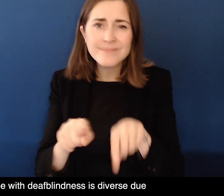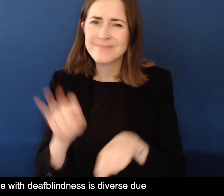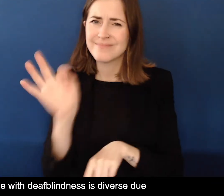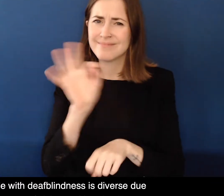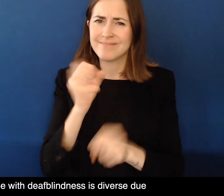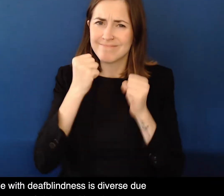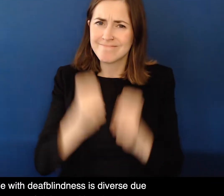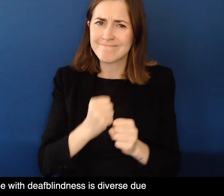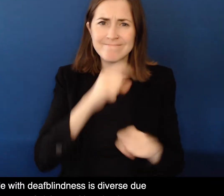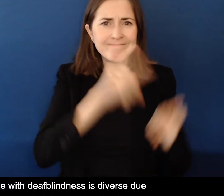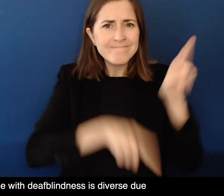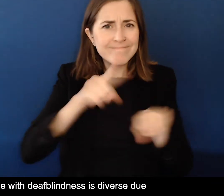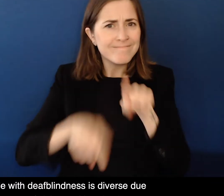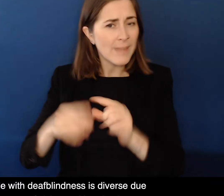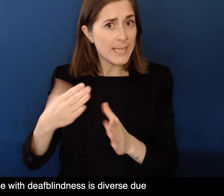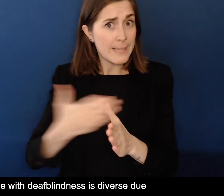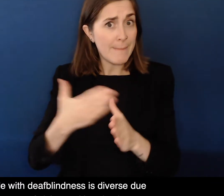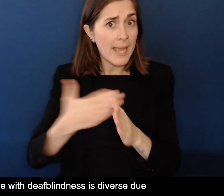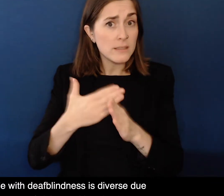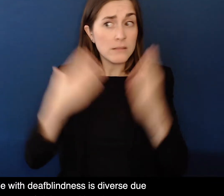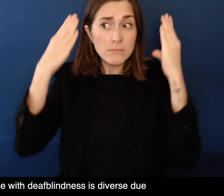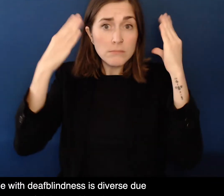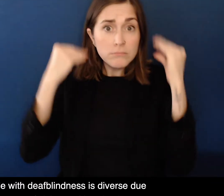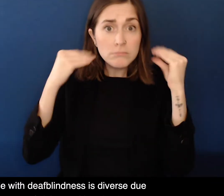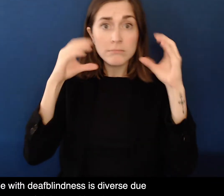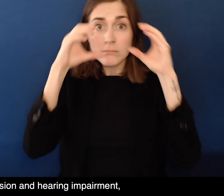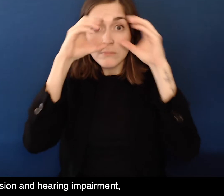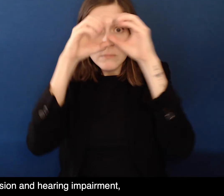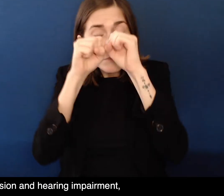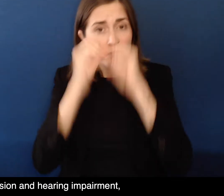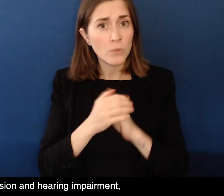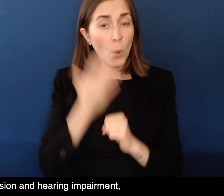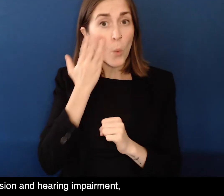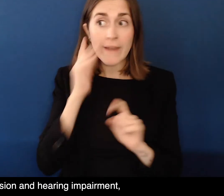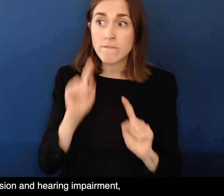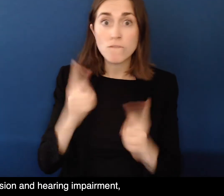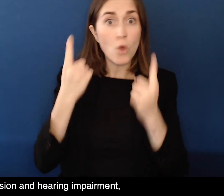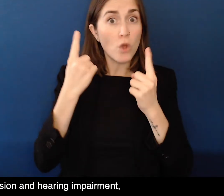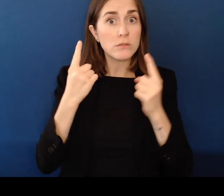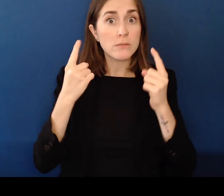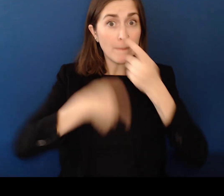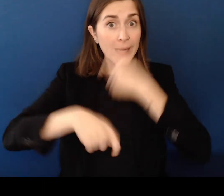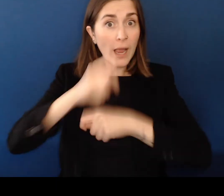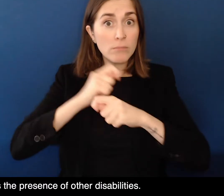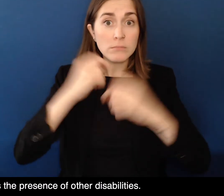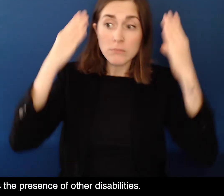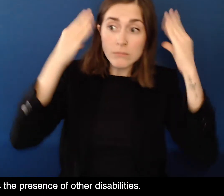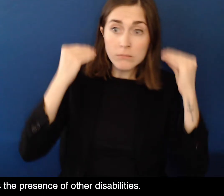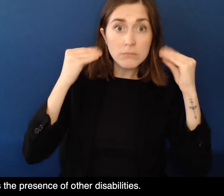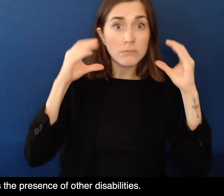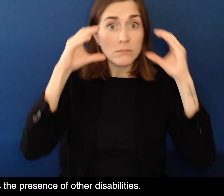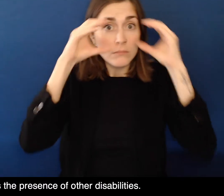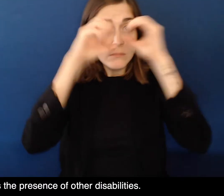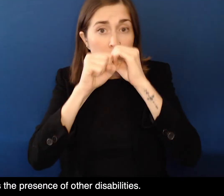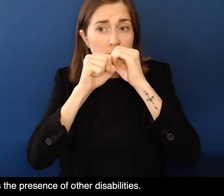diverse due to a wide variation in degrees of vision and hearing loss, age of onset of vision and hearing impairment, and in some